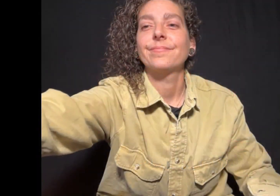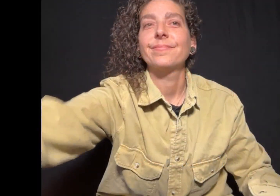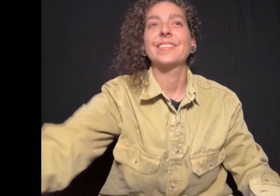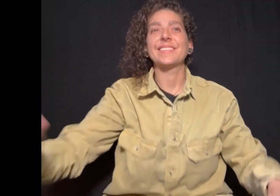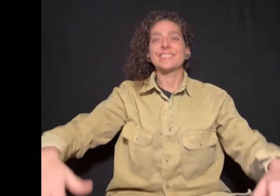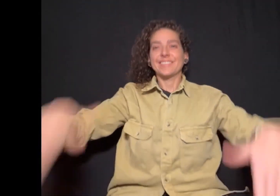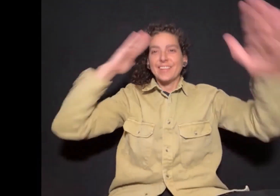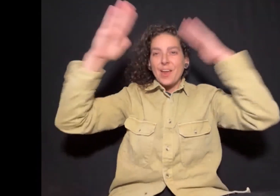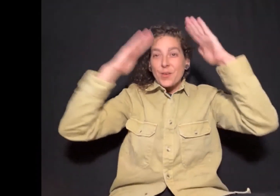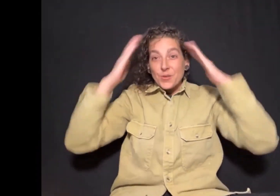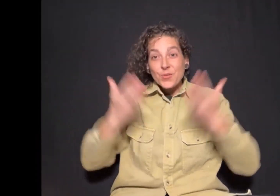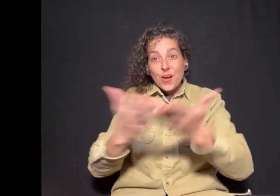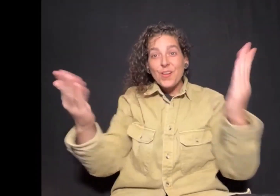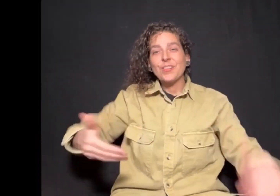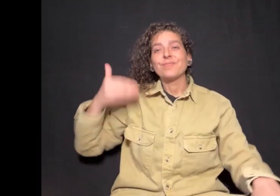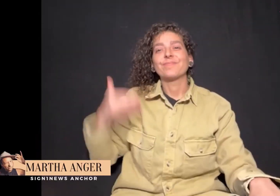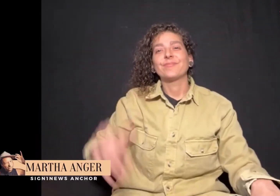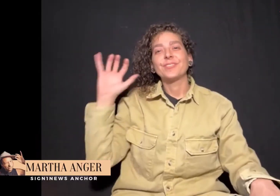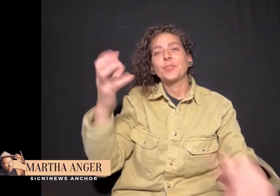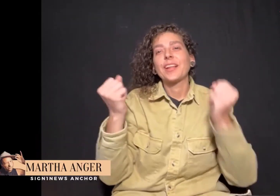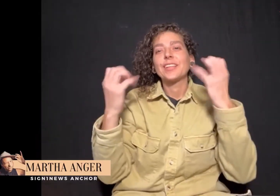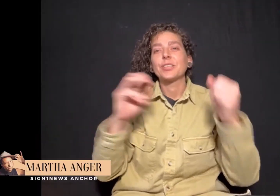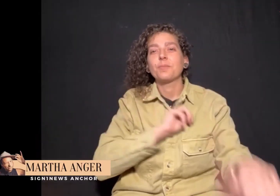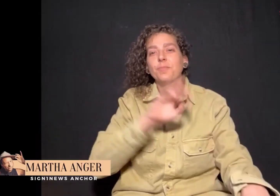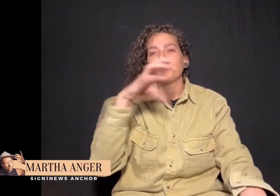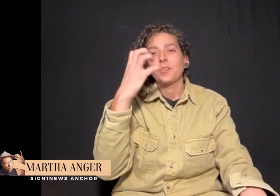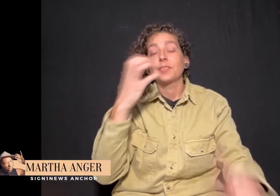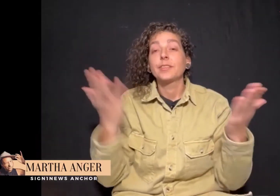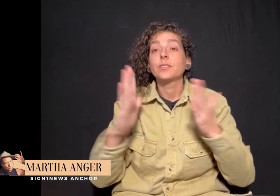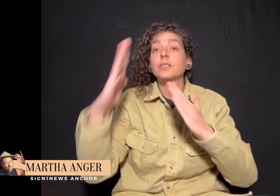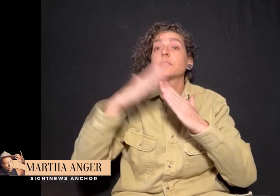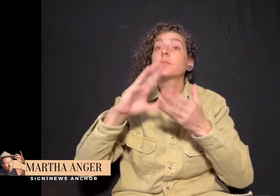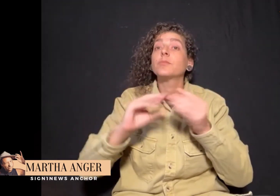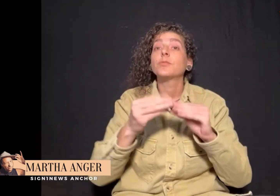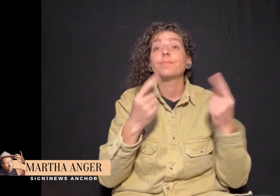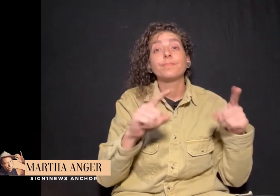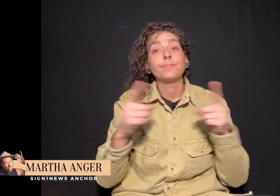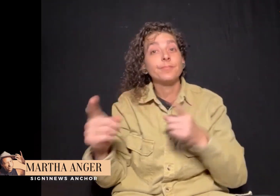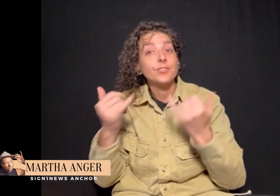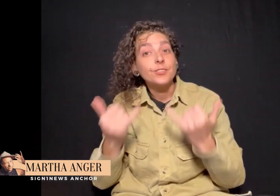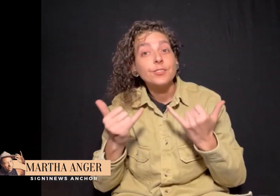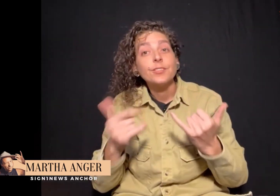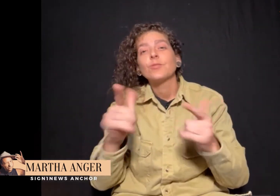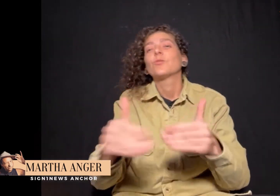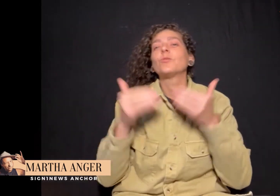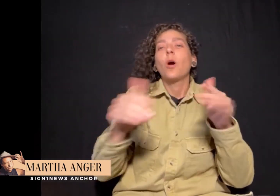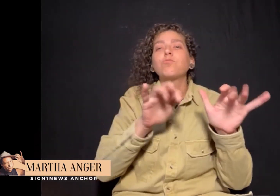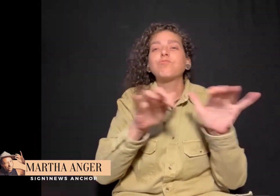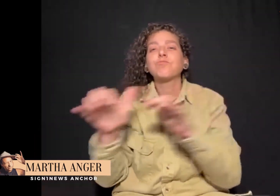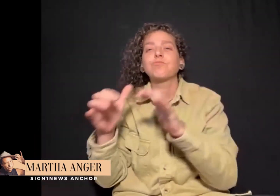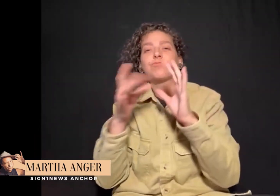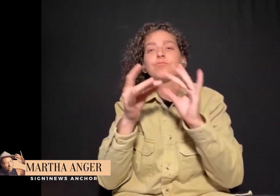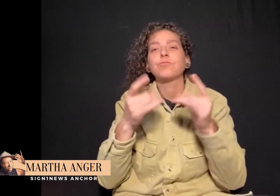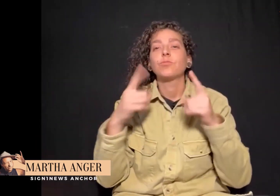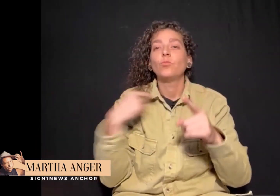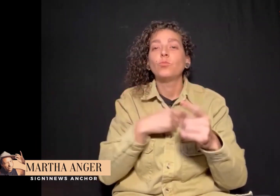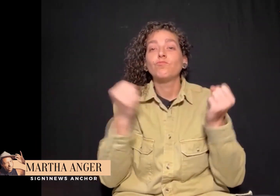Hello, everyone. I'm Signed One News anchor Martha Anger. Here's a quick look at the top trending stories making headlines today. If you post an interesting